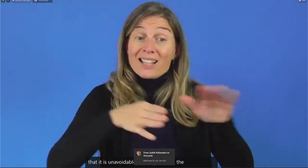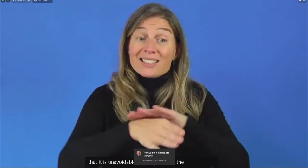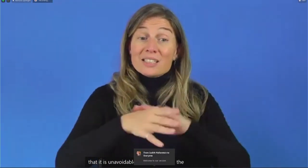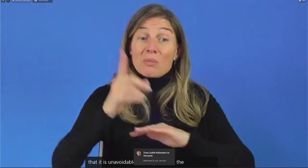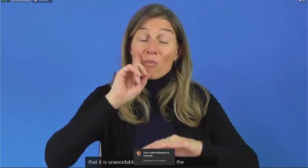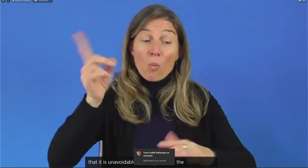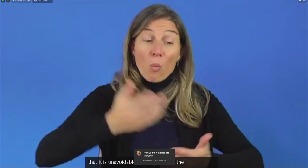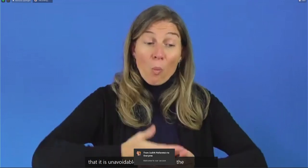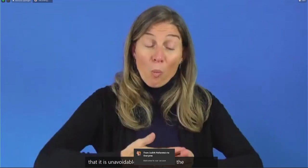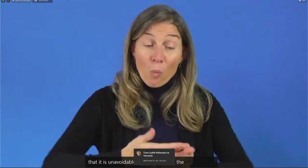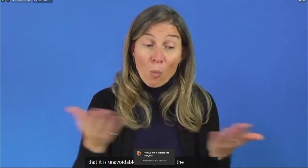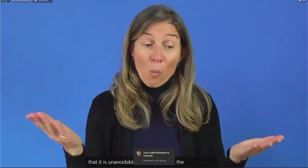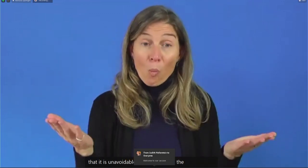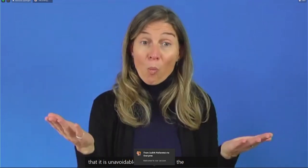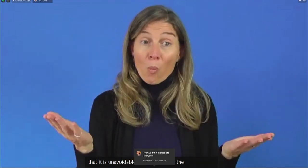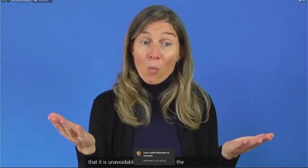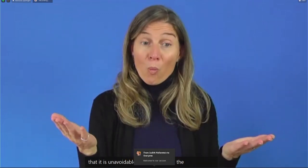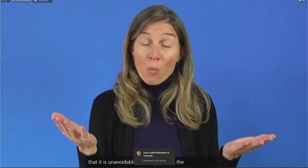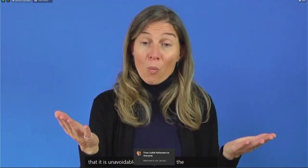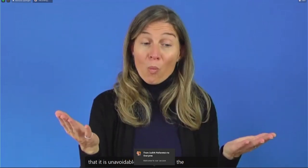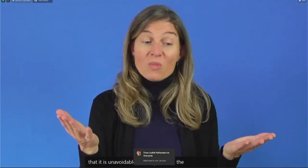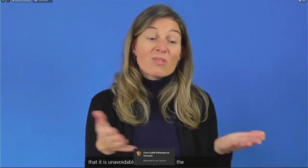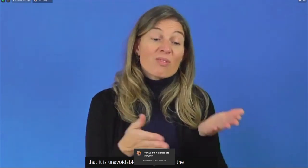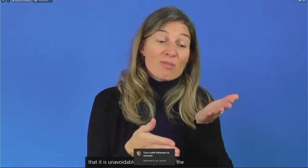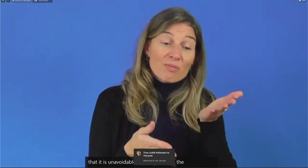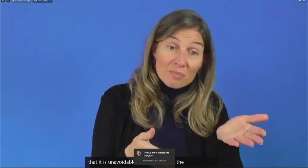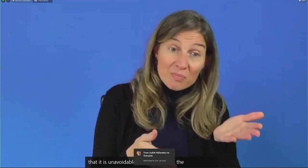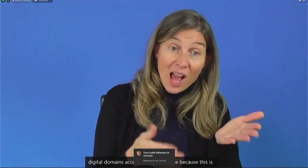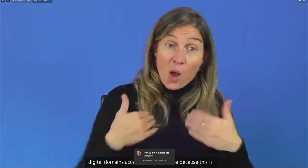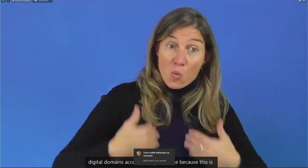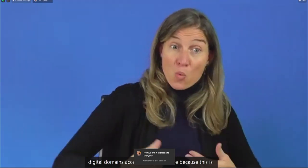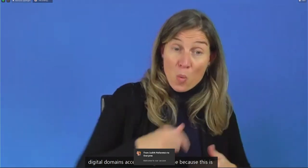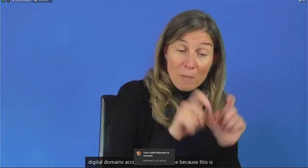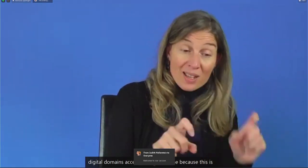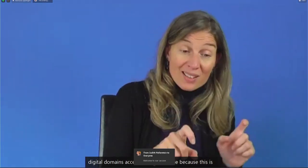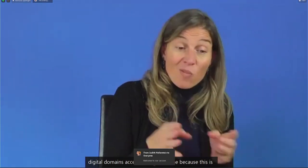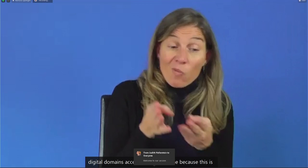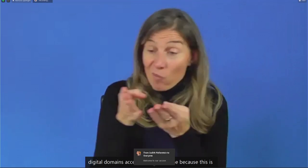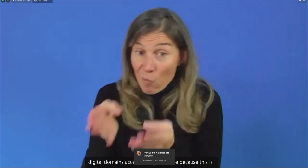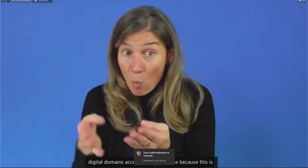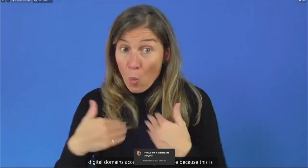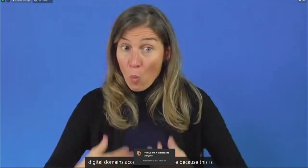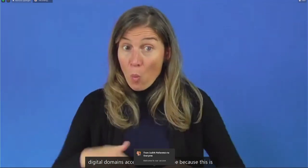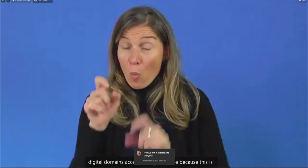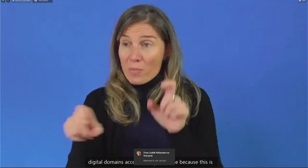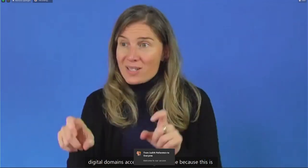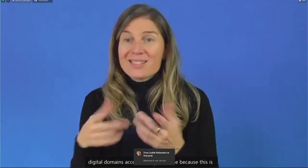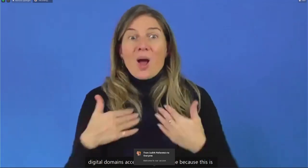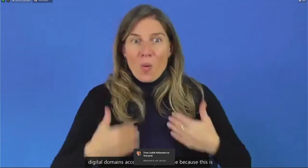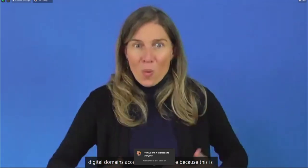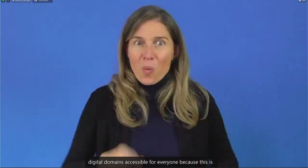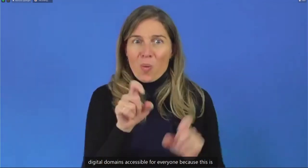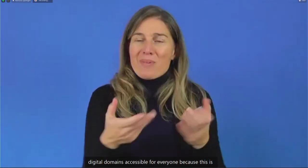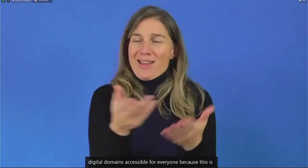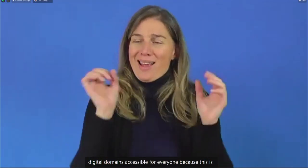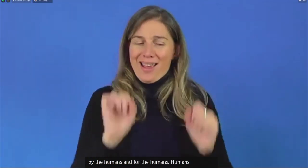is by the humans and for the humans and humans themselves can make it accessible for everyone